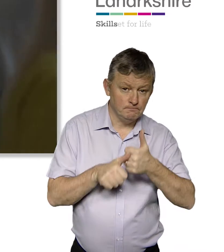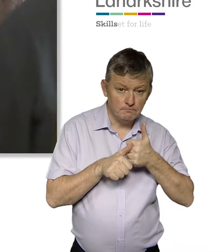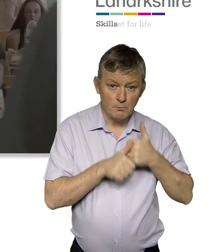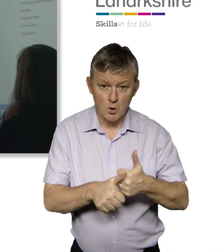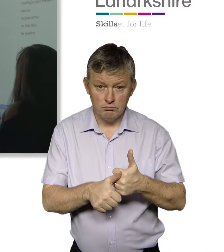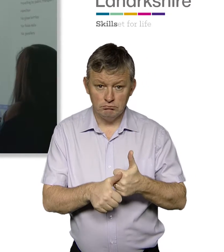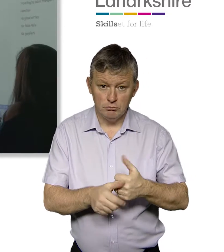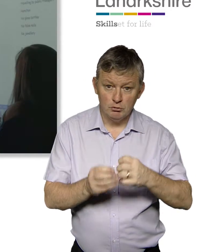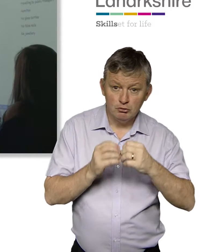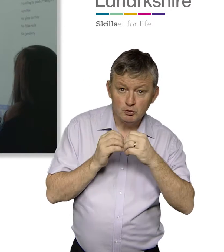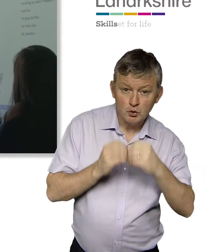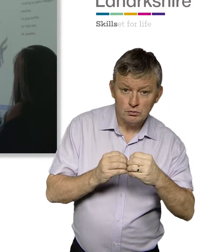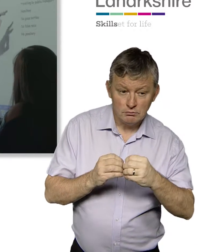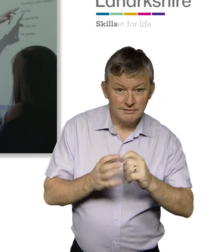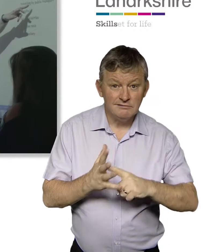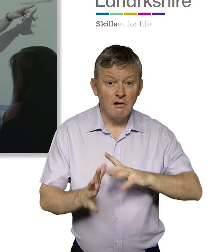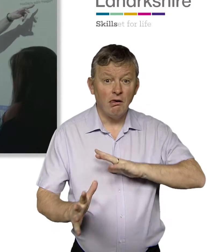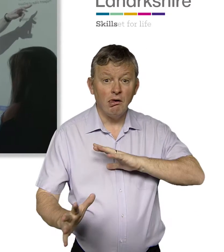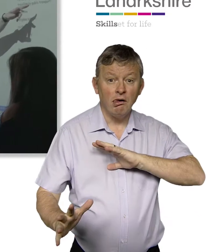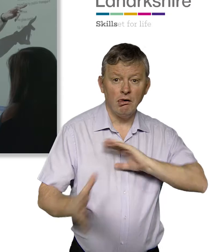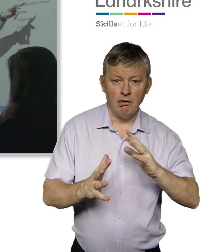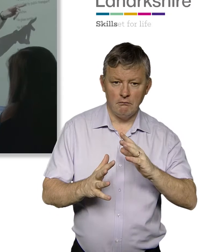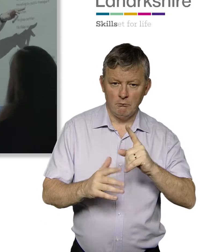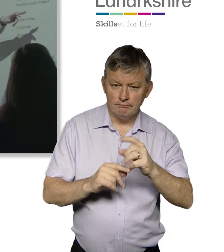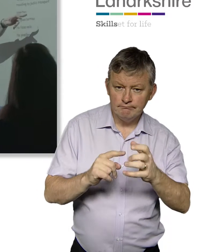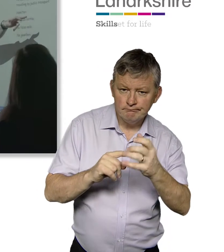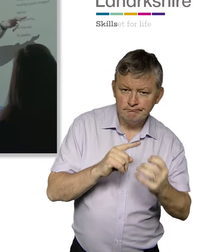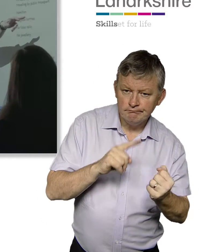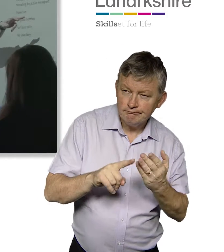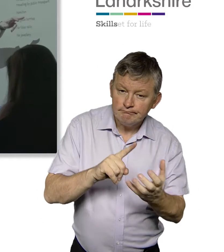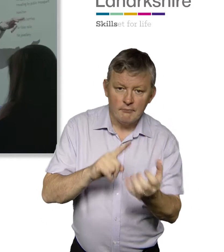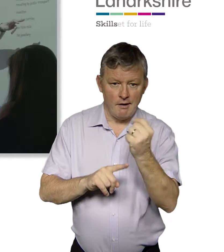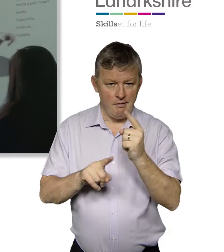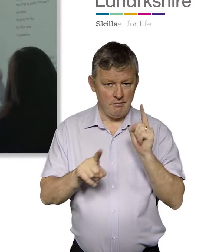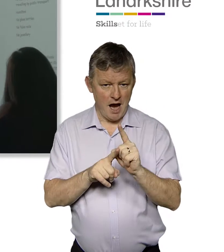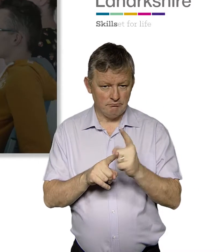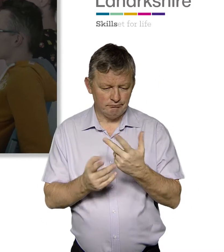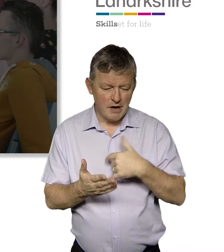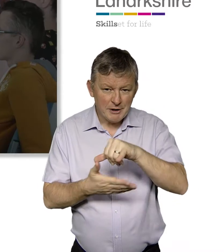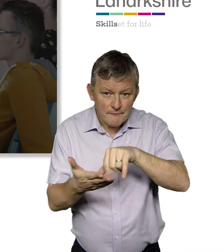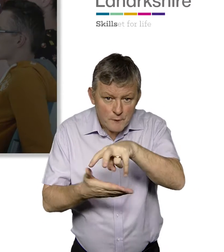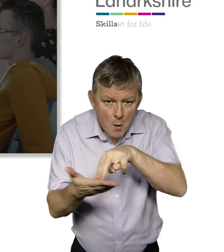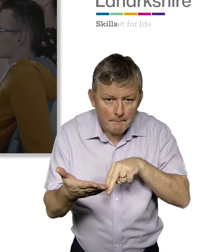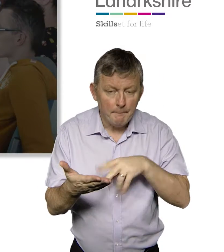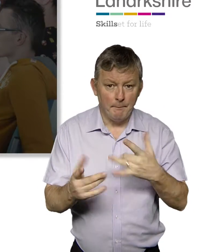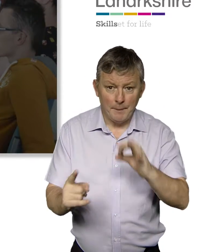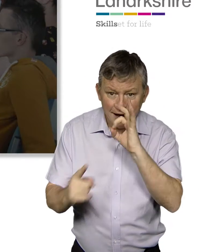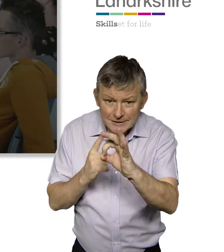Support throughout the student journey for students who use BSL, including completing application forms, interviews,